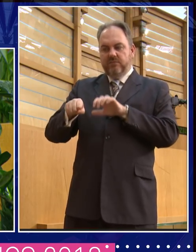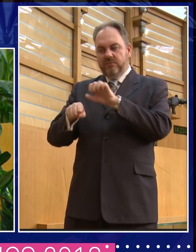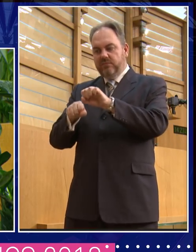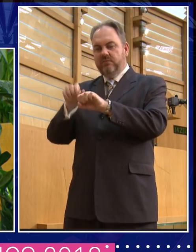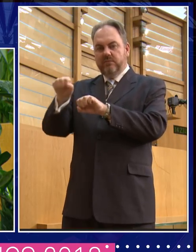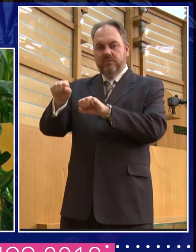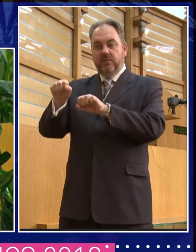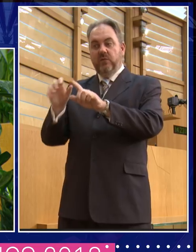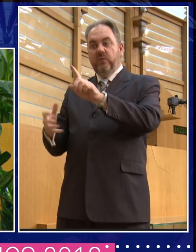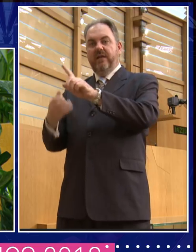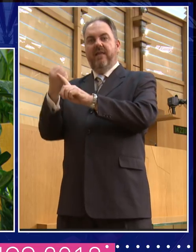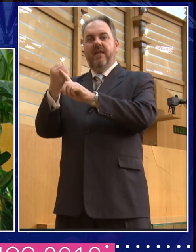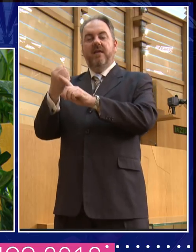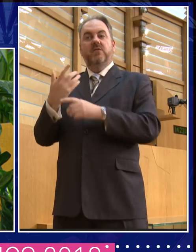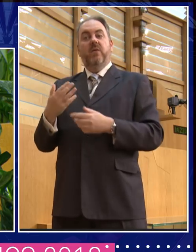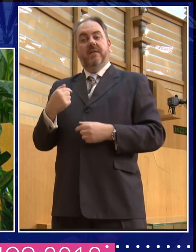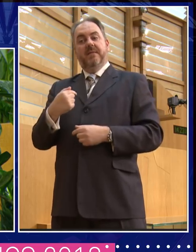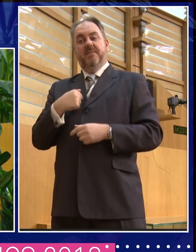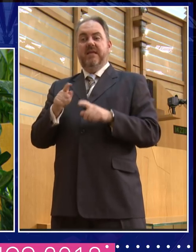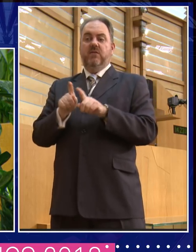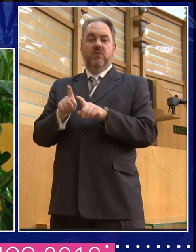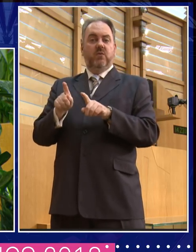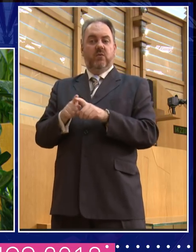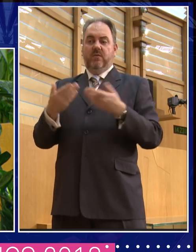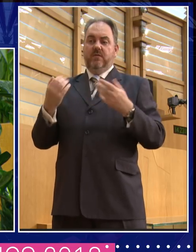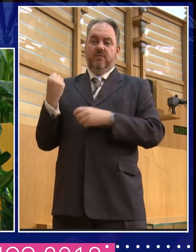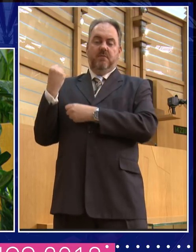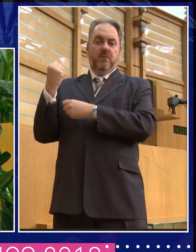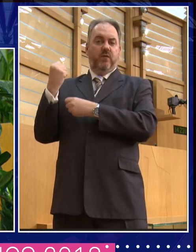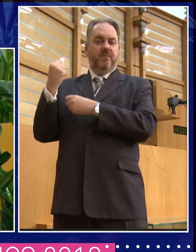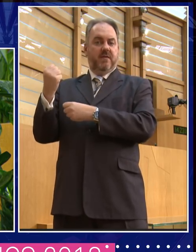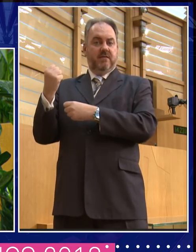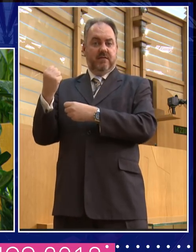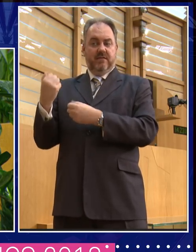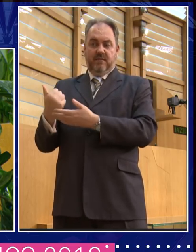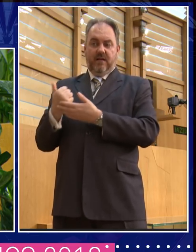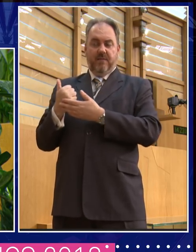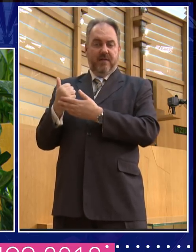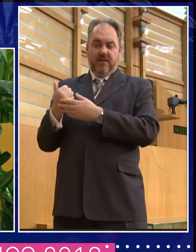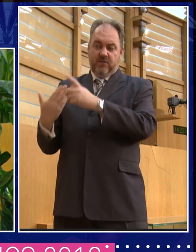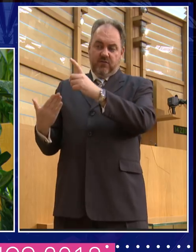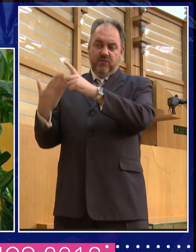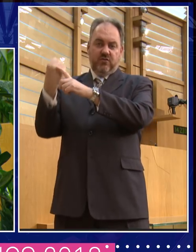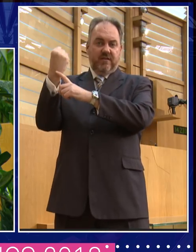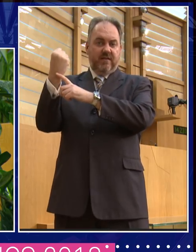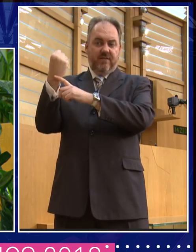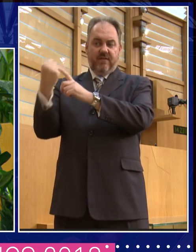look at. And that's what I hope. I also kind of think that there is a